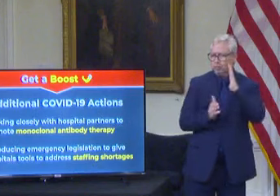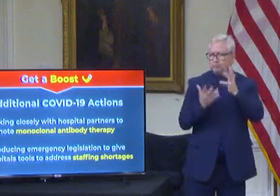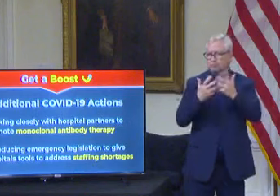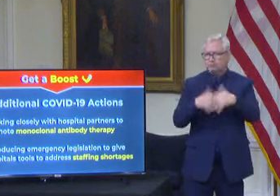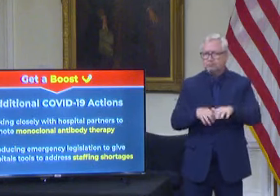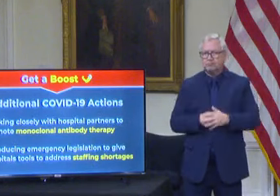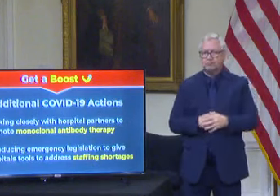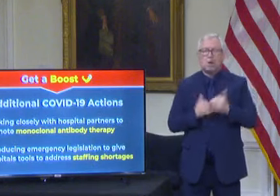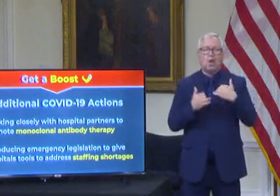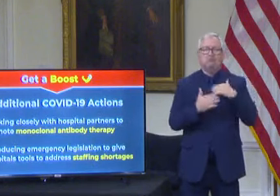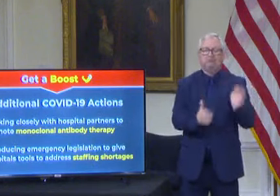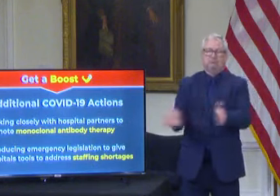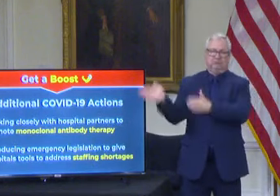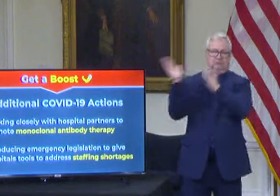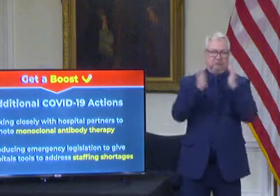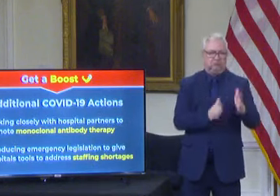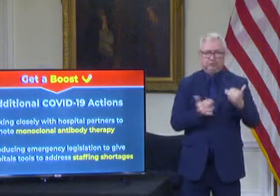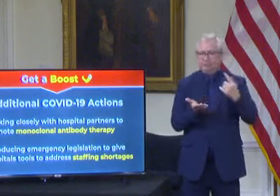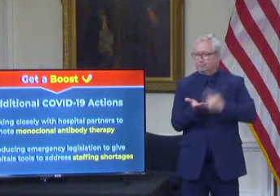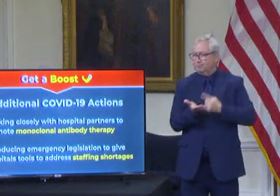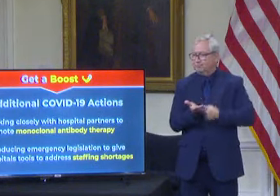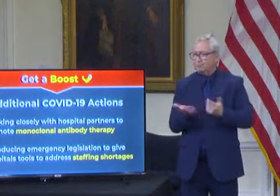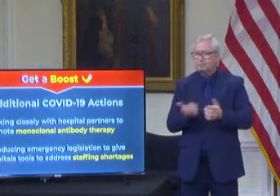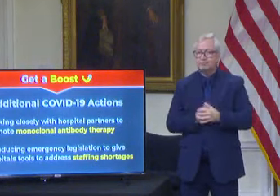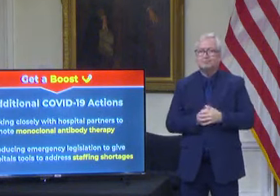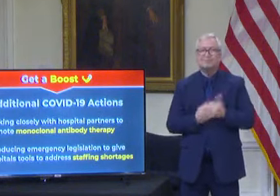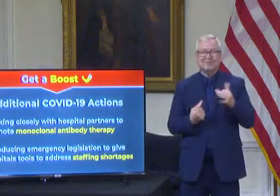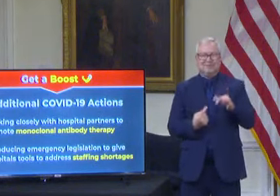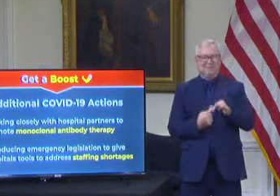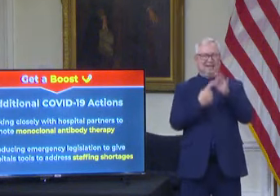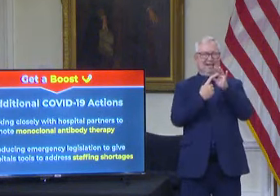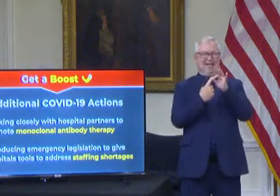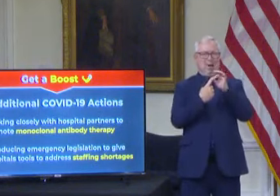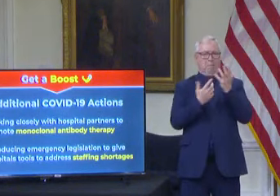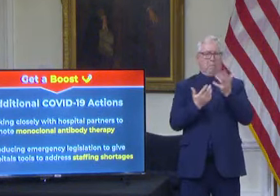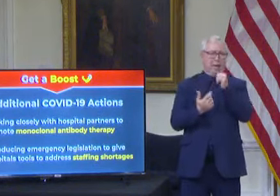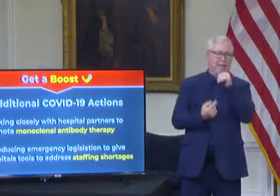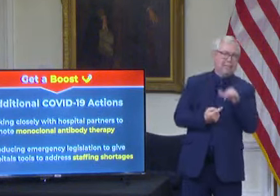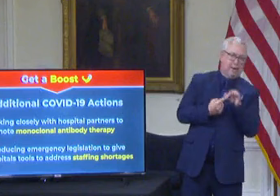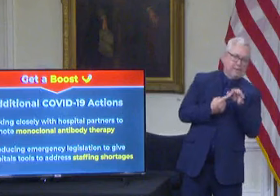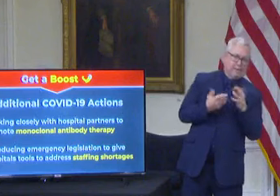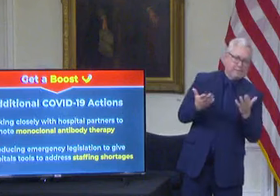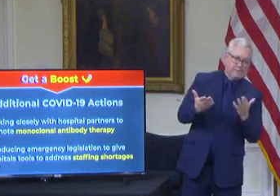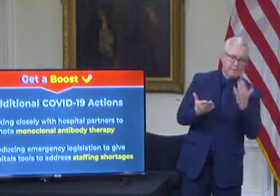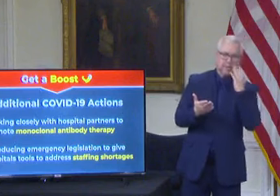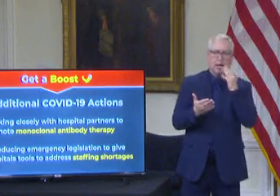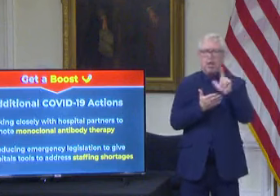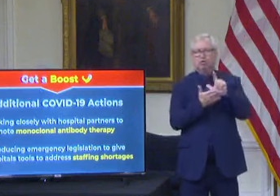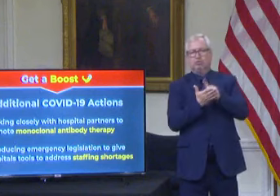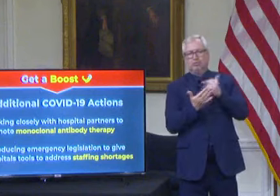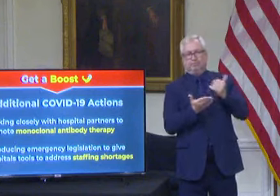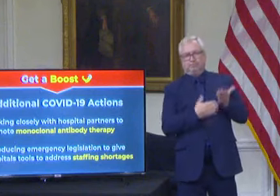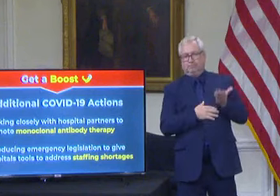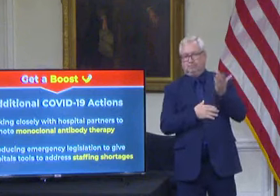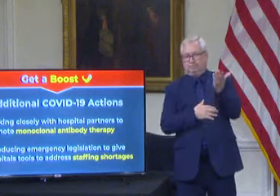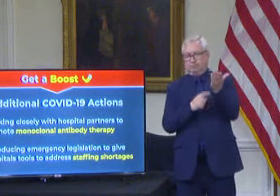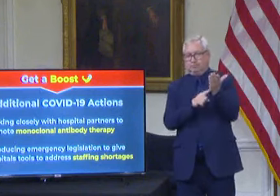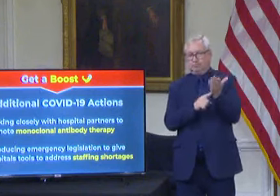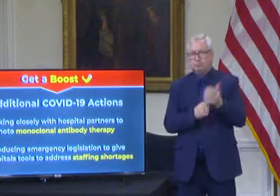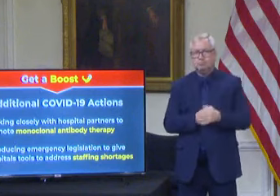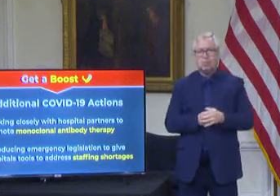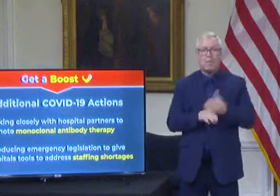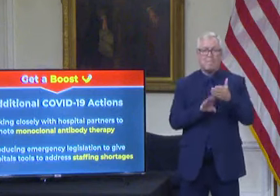special or perhaps not so special session of the legislature. Before Thanksgiving,